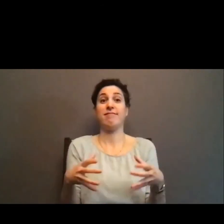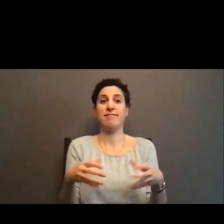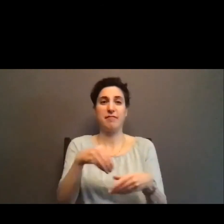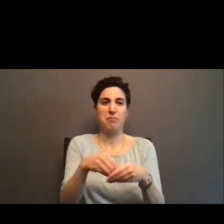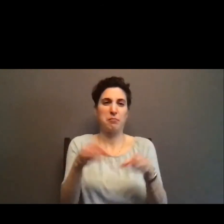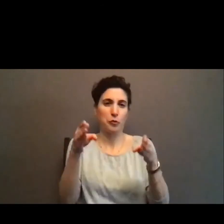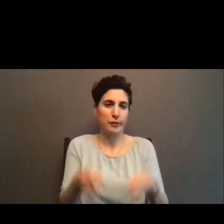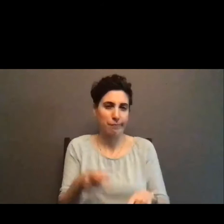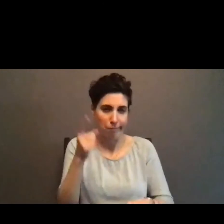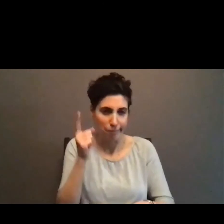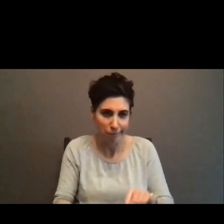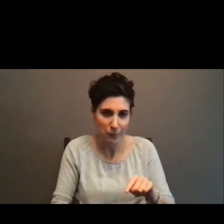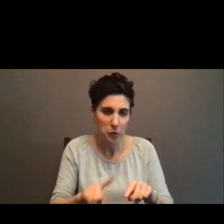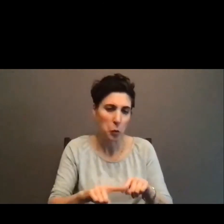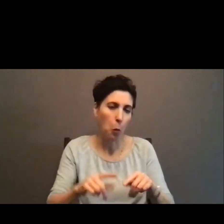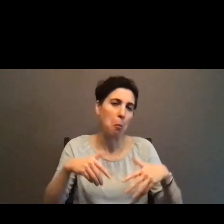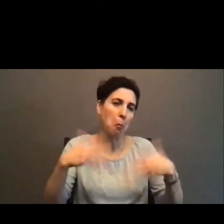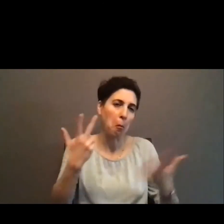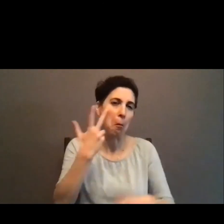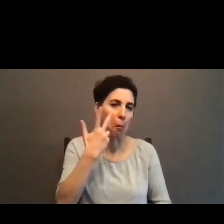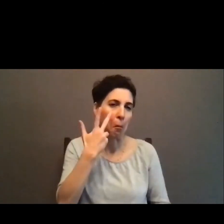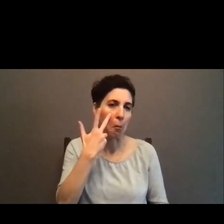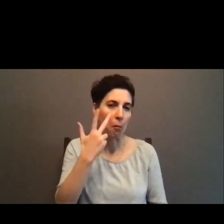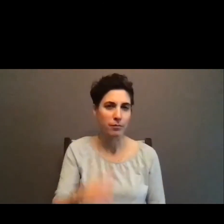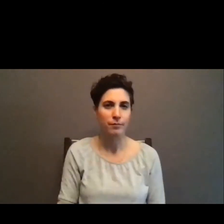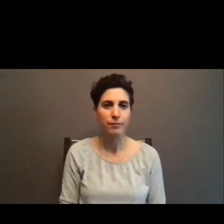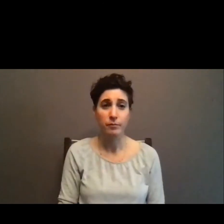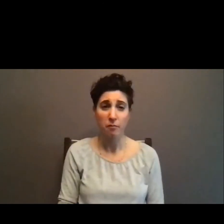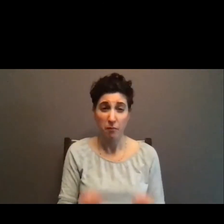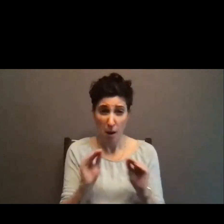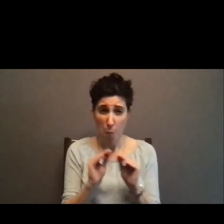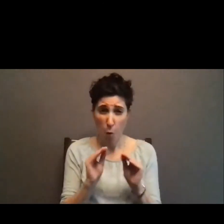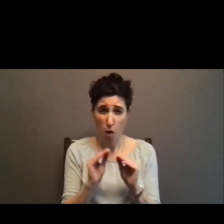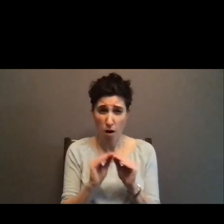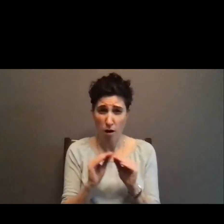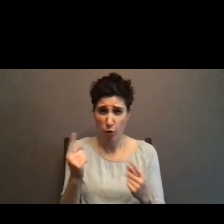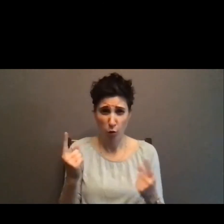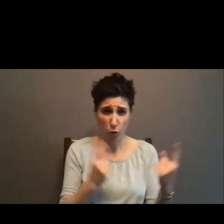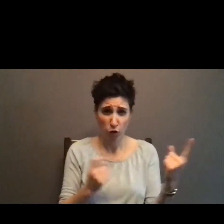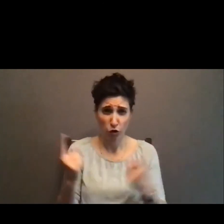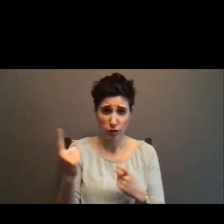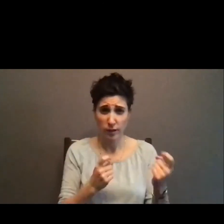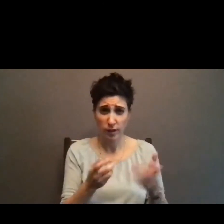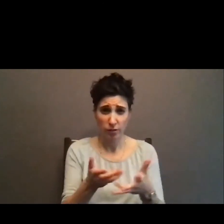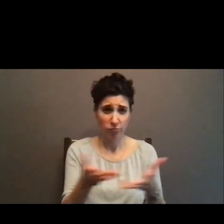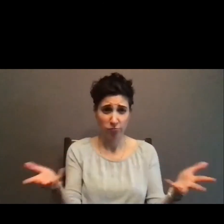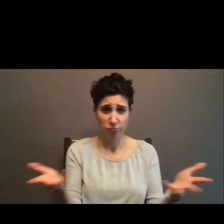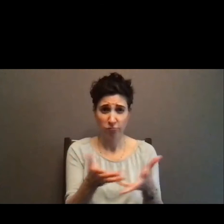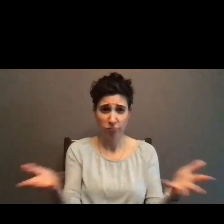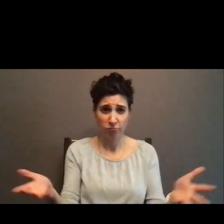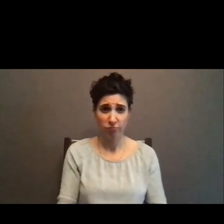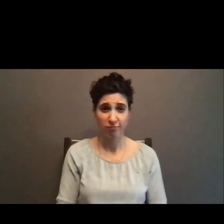so, um, do, are there any questions, or,